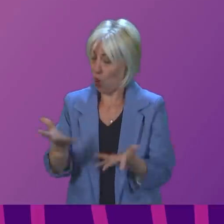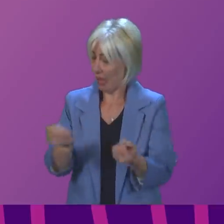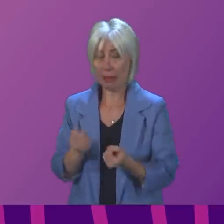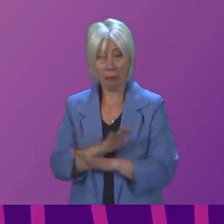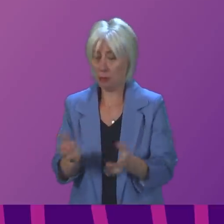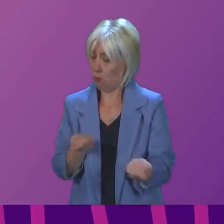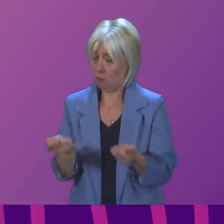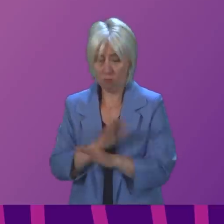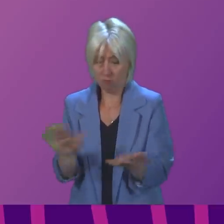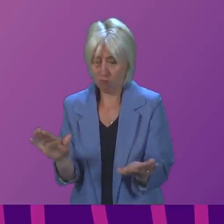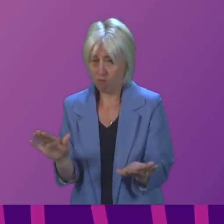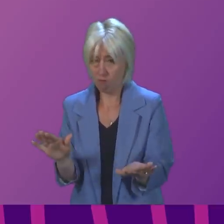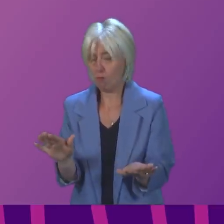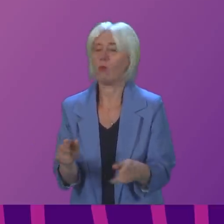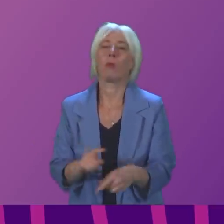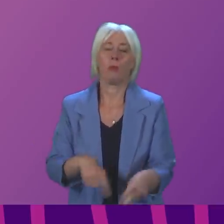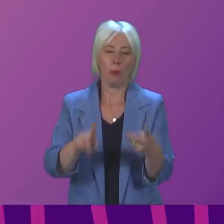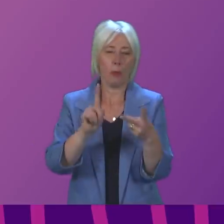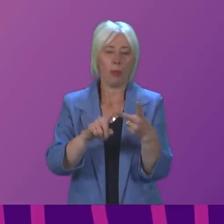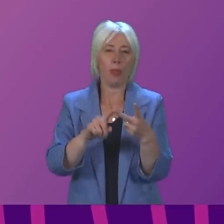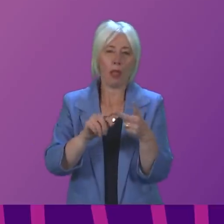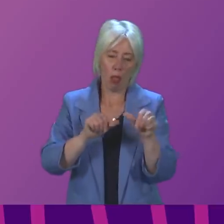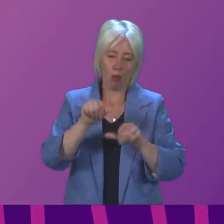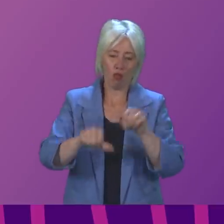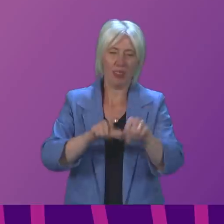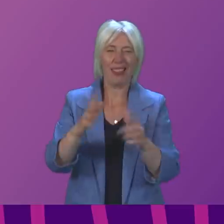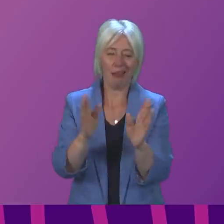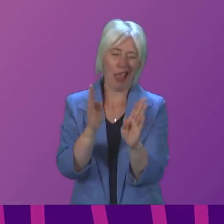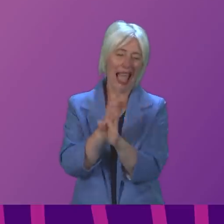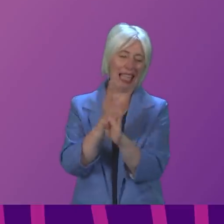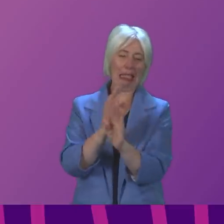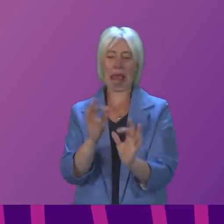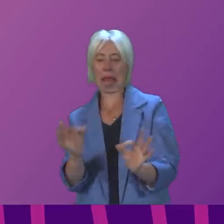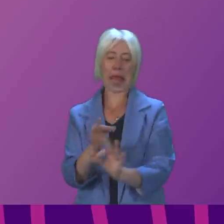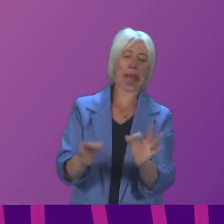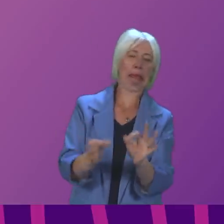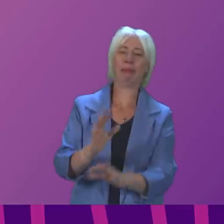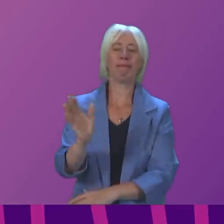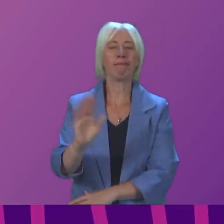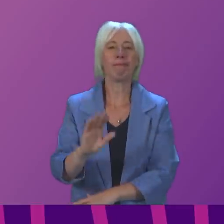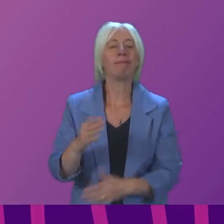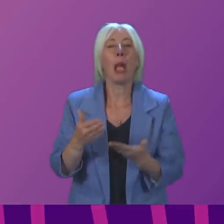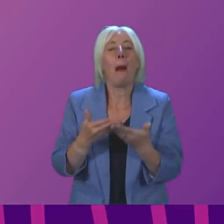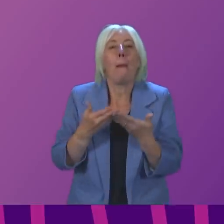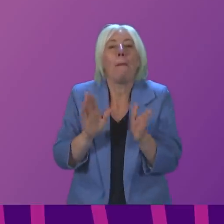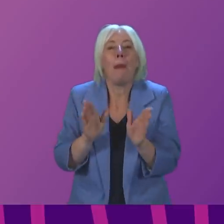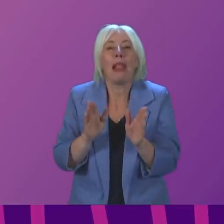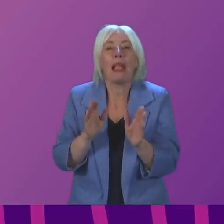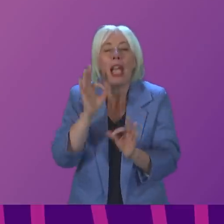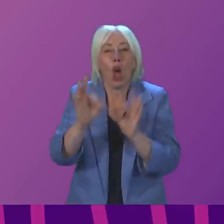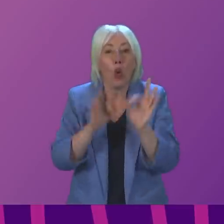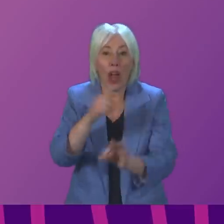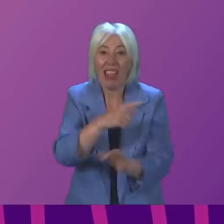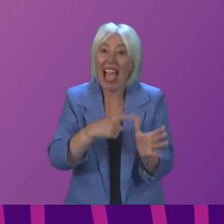the second point is about this process, hiding behind process. The public inquiry was something Anna Sarwar